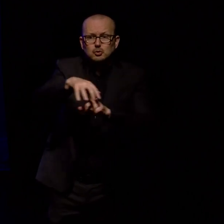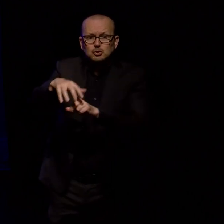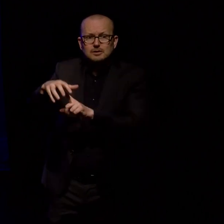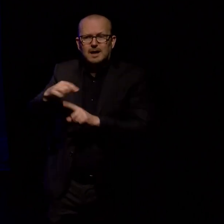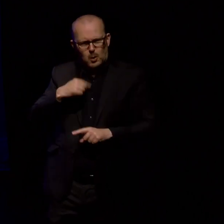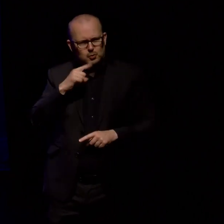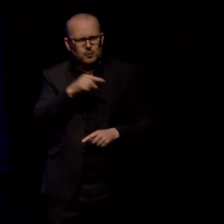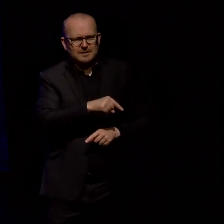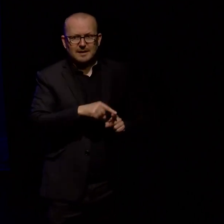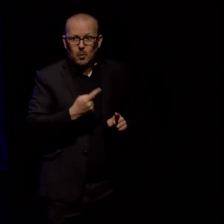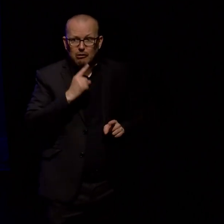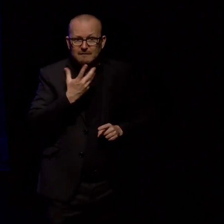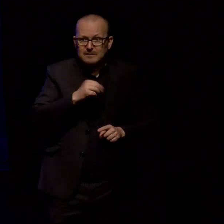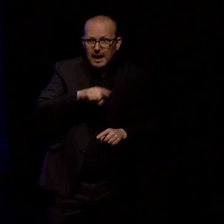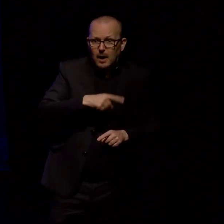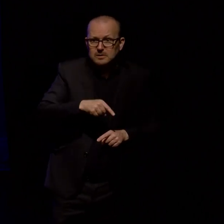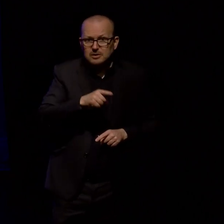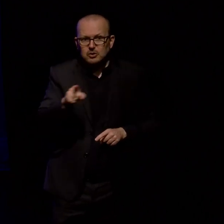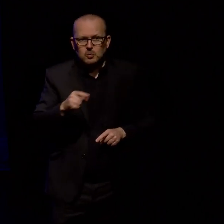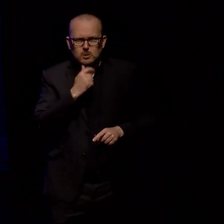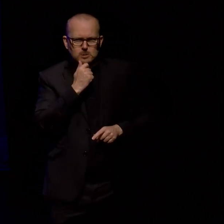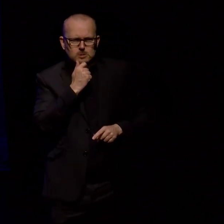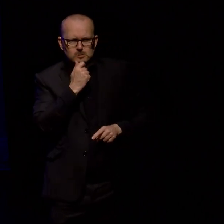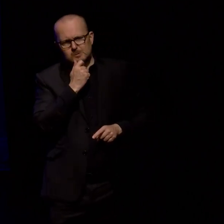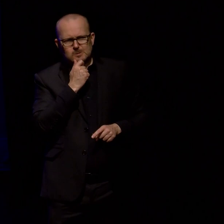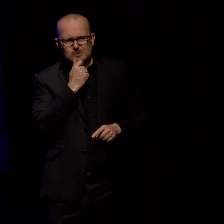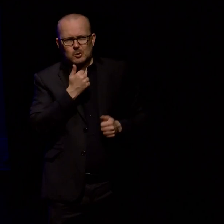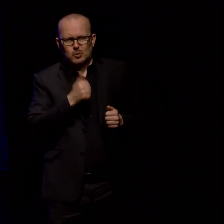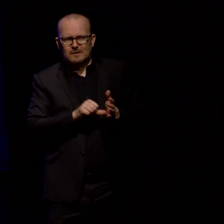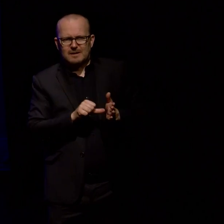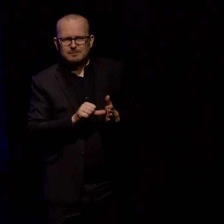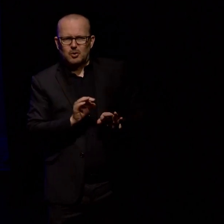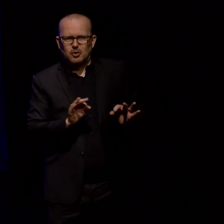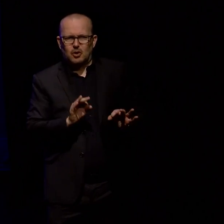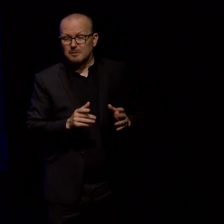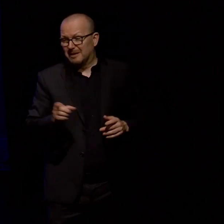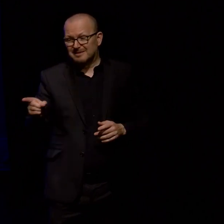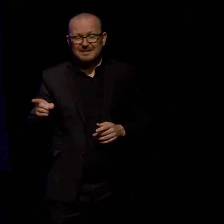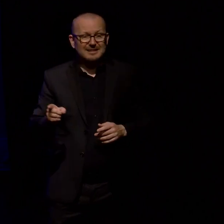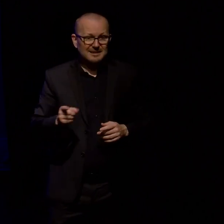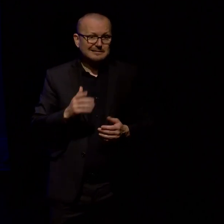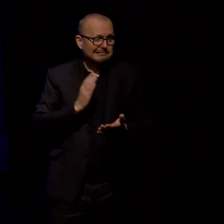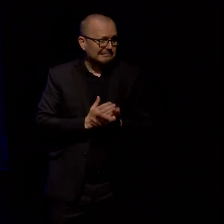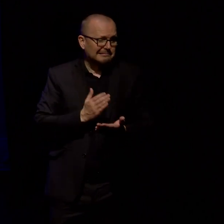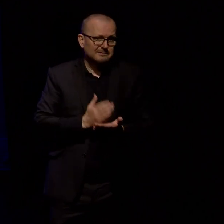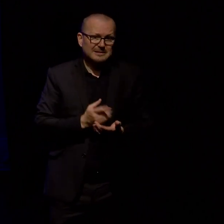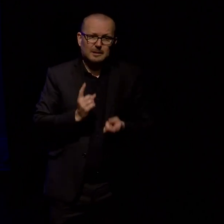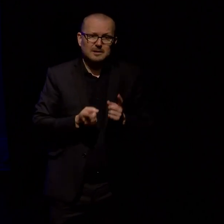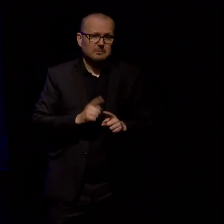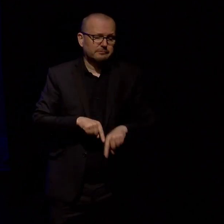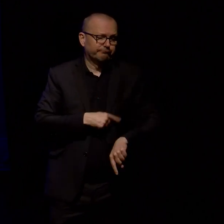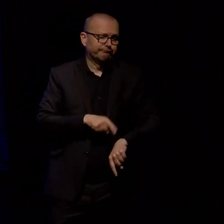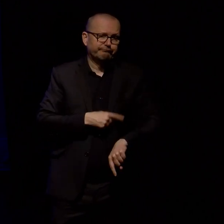150 hours, I'm not sure that it would be a good investment but maybe it would, I don't know but this stuff takes ages sometimes